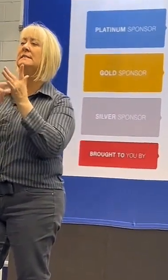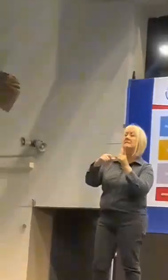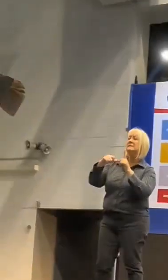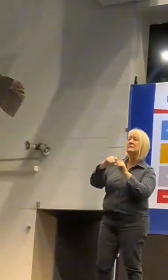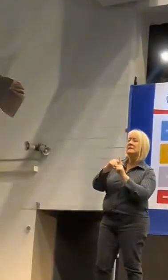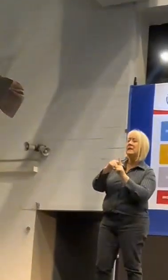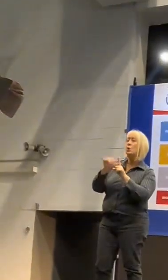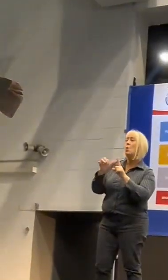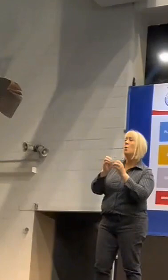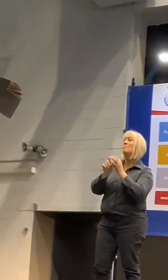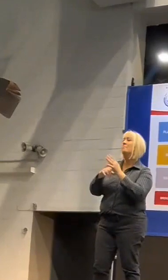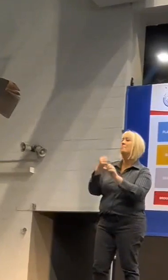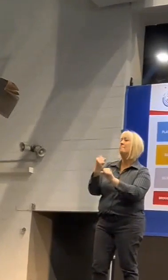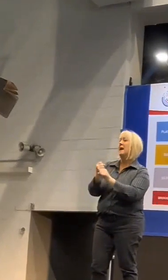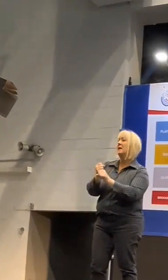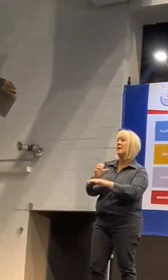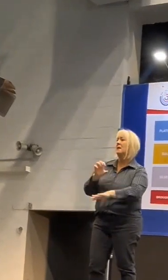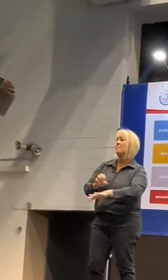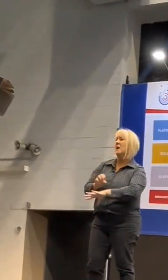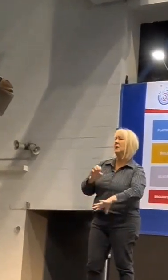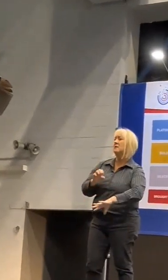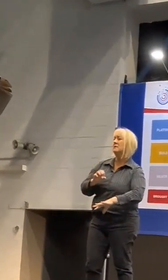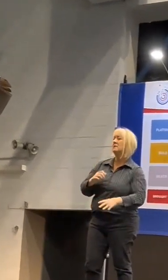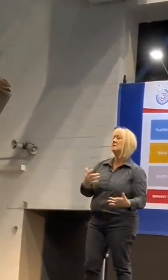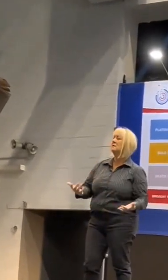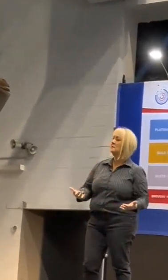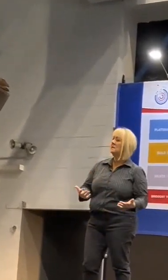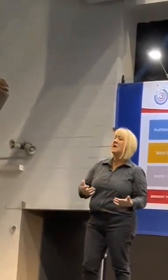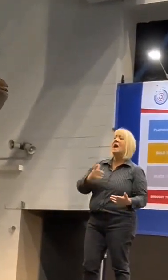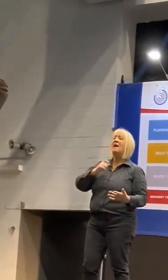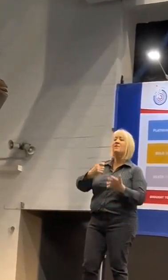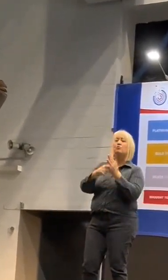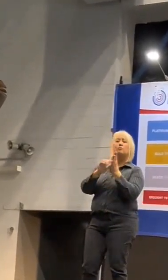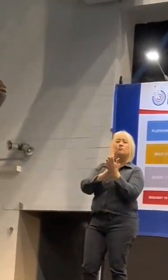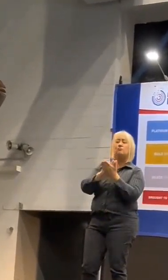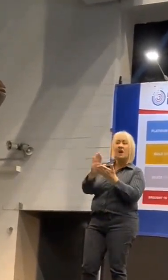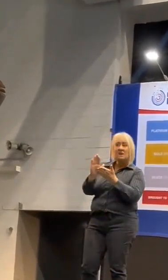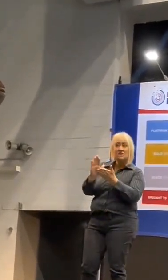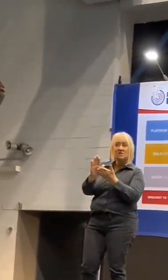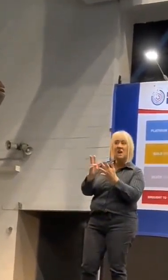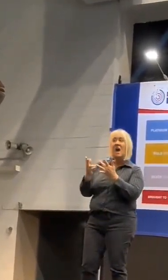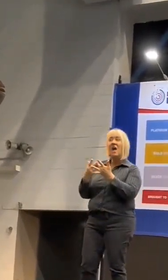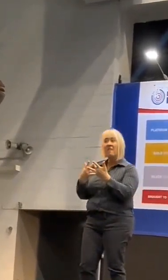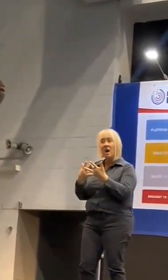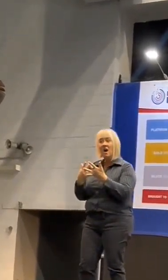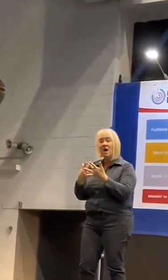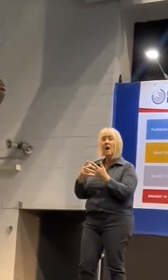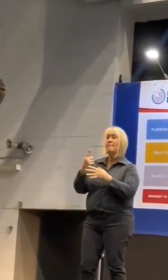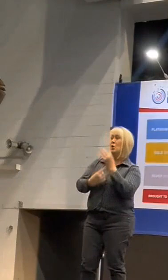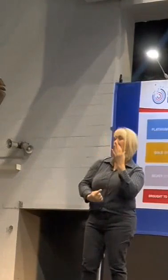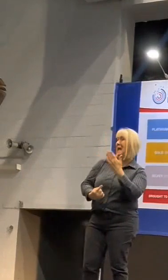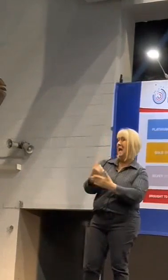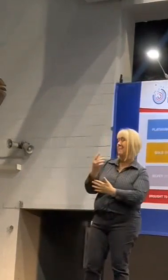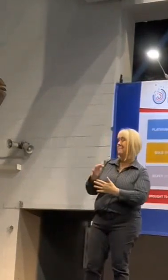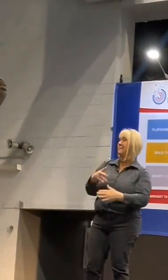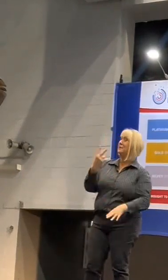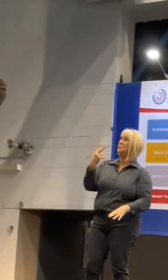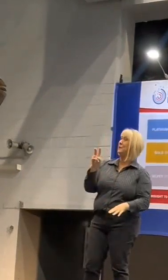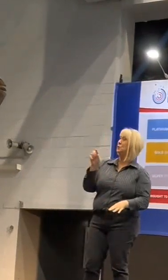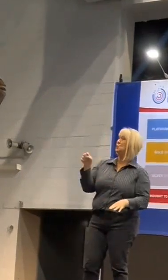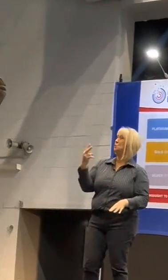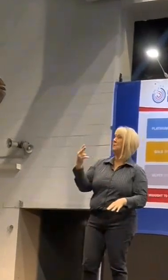signs of infection, known as getting the bullseye rash, only occur in about 20-25% of cases.